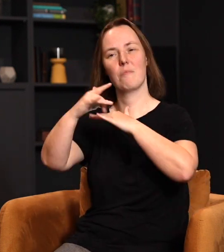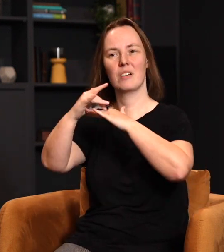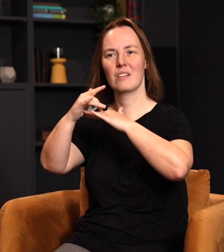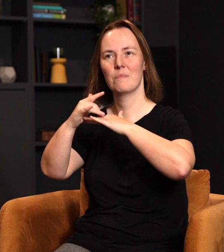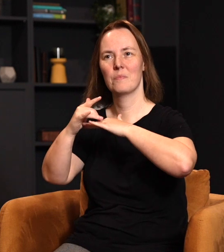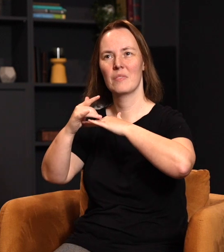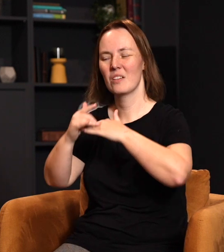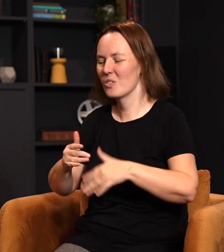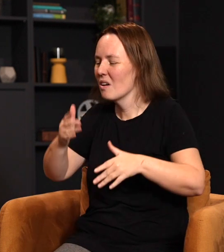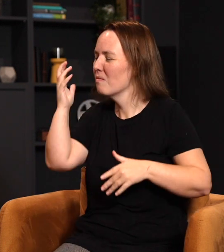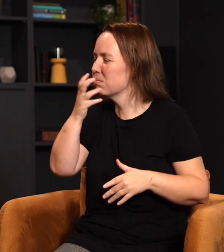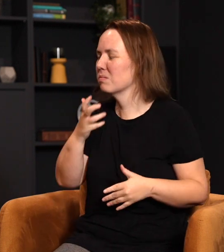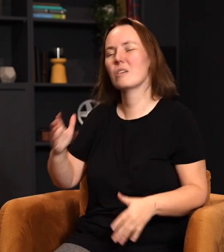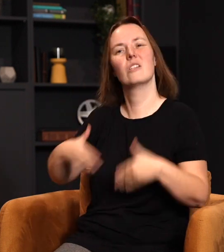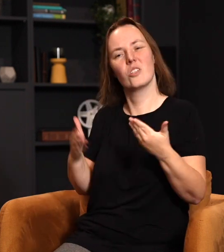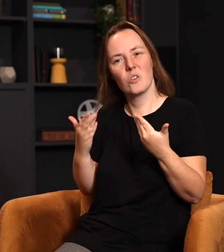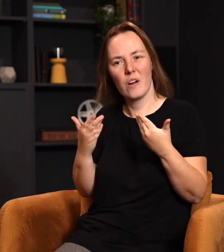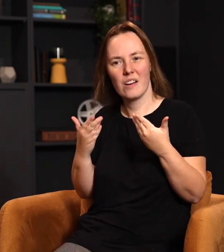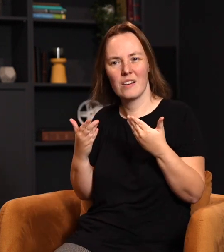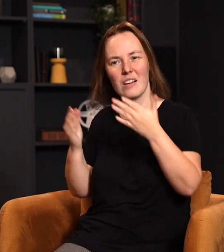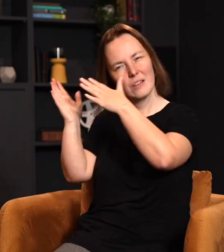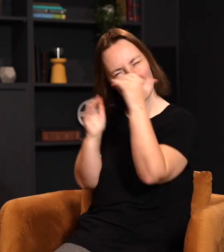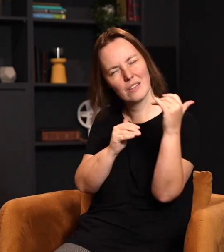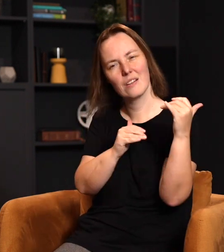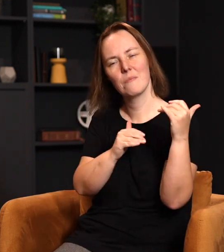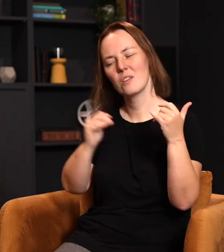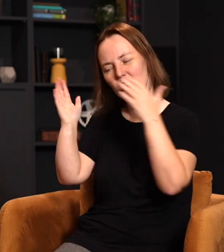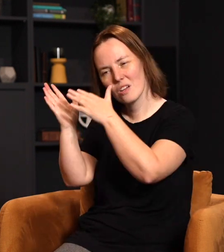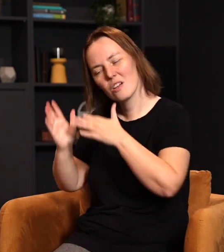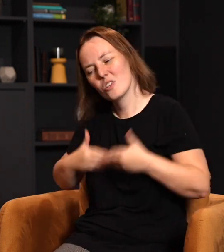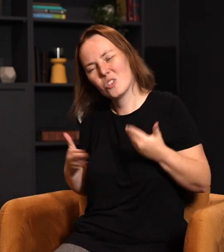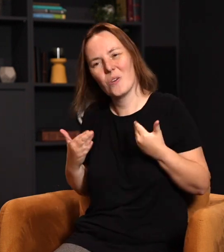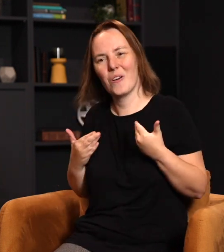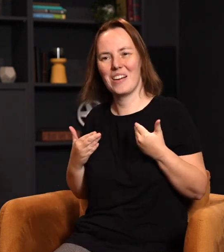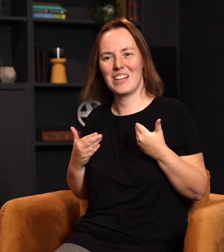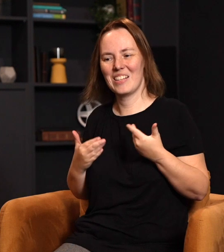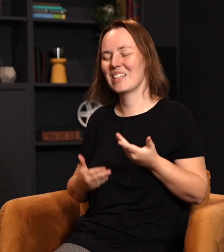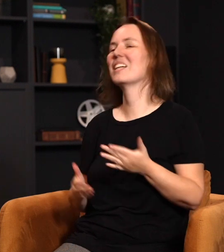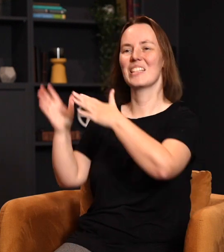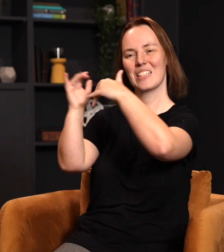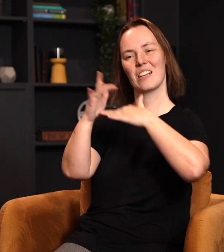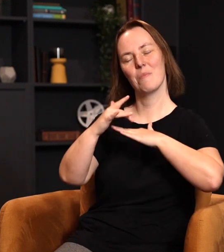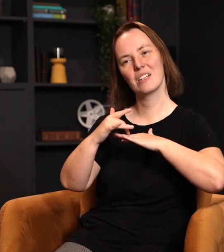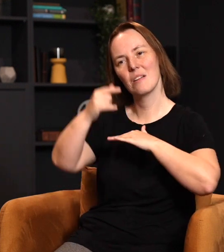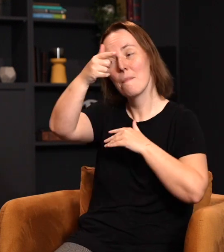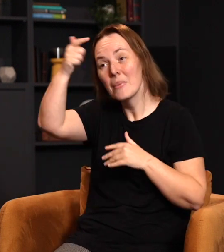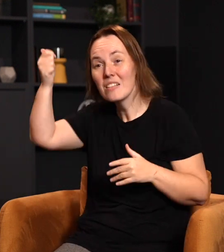city, not because there's some new band passing through town or new concert on the hill, but there's joy, there's a buzz in the city of Moncton because of what